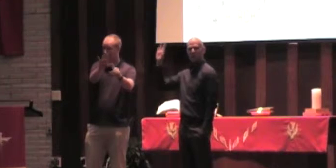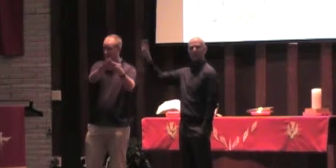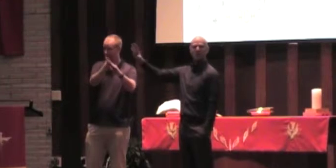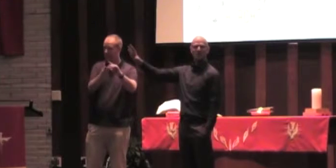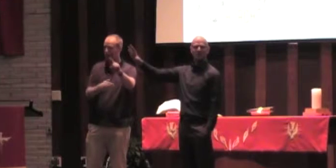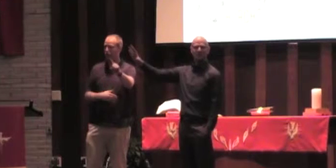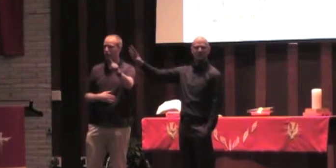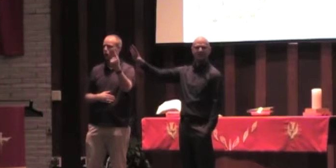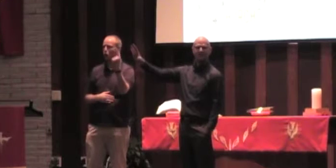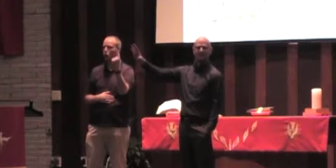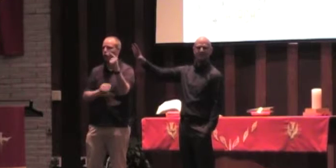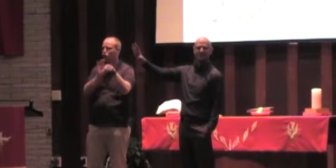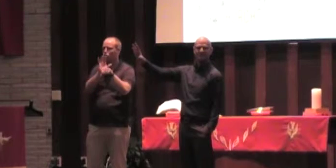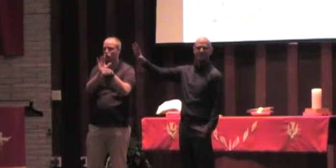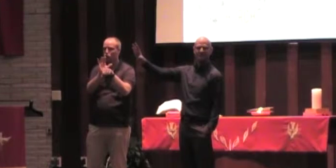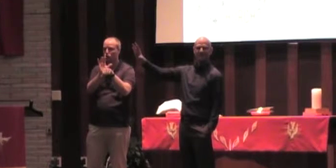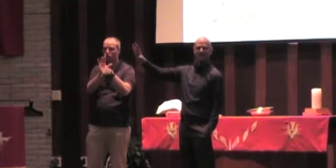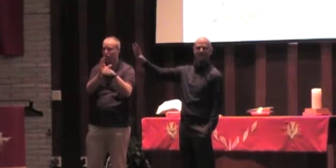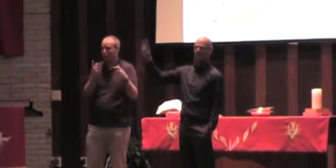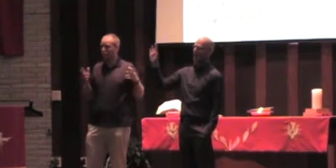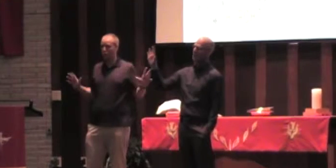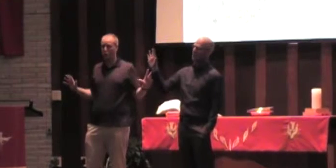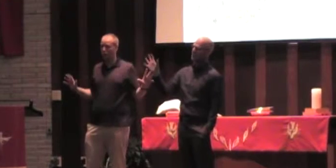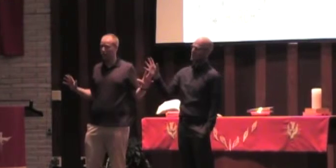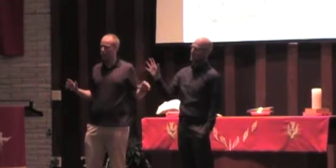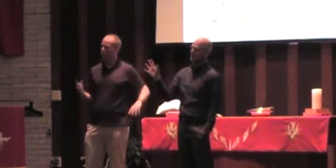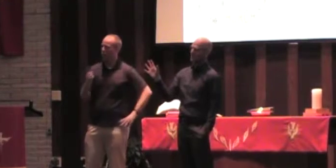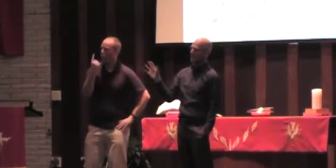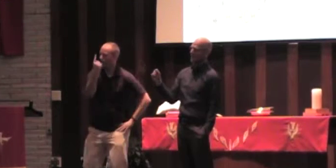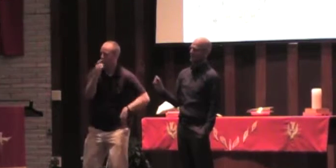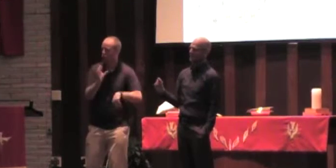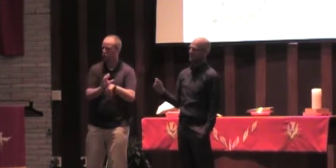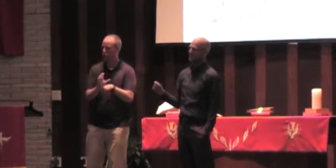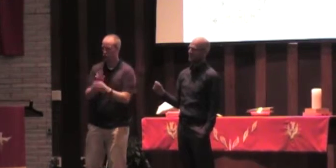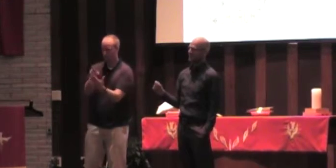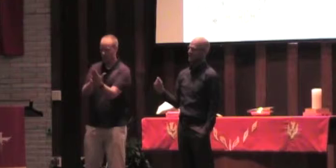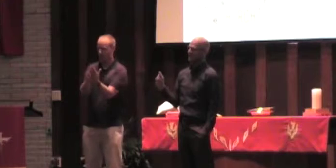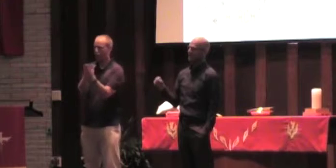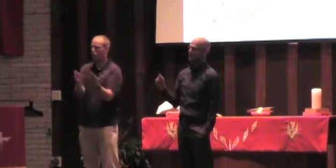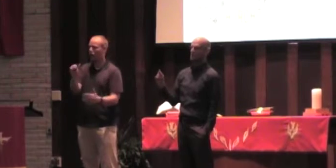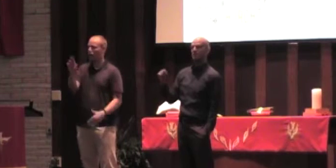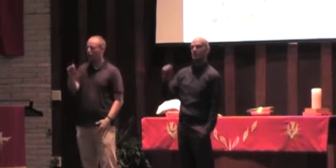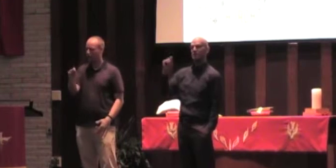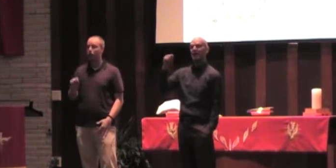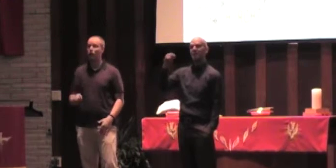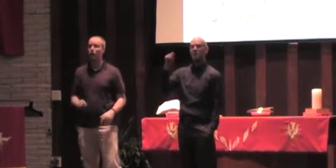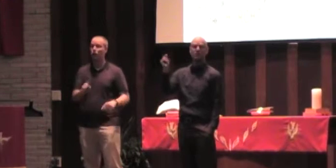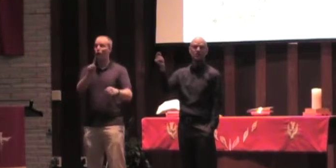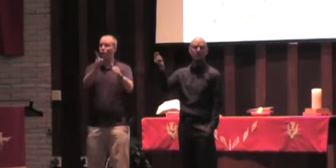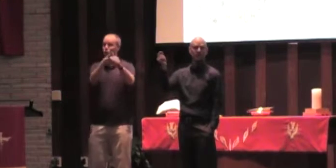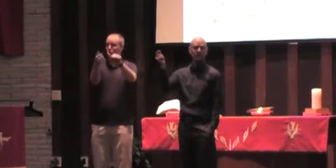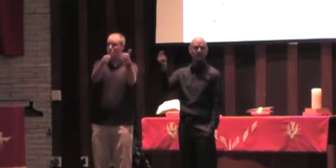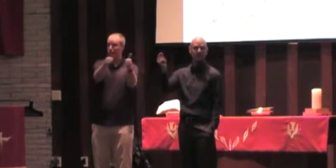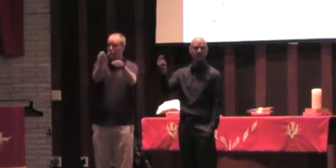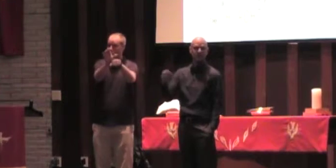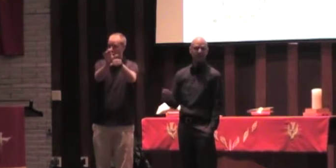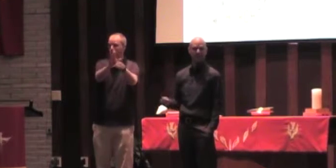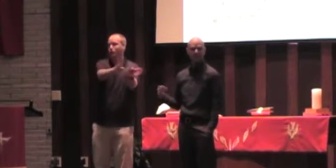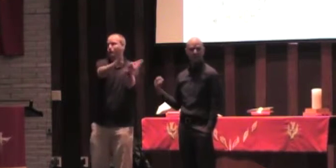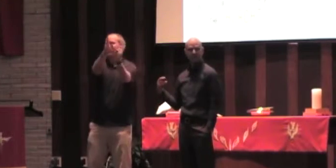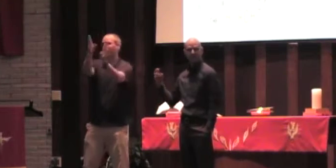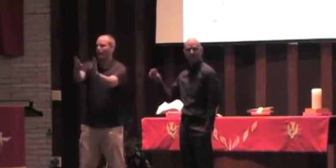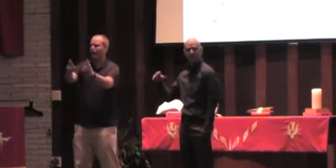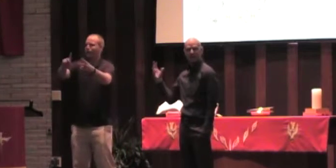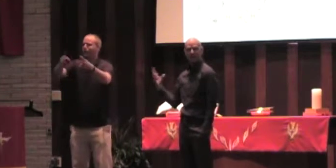It was one church. This is awesome when you read the book of Acts, it doesn't say, and then there's the first Baptist church of Ephesus,